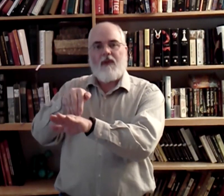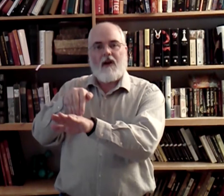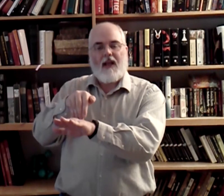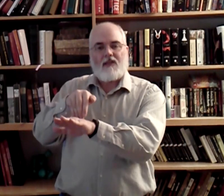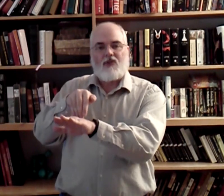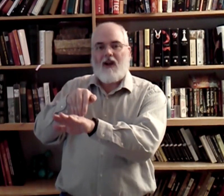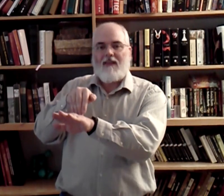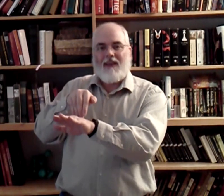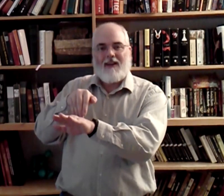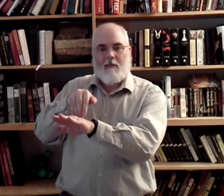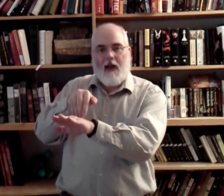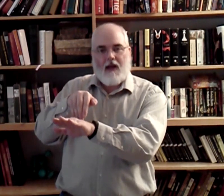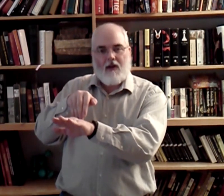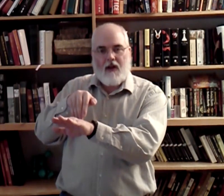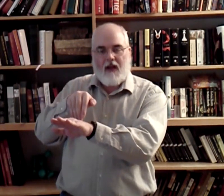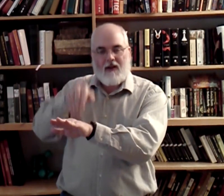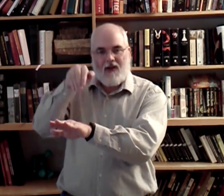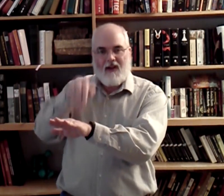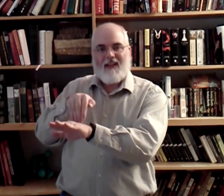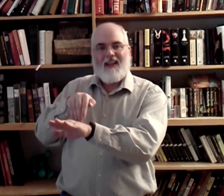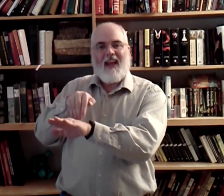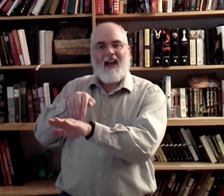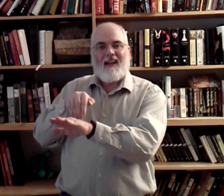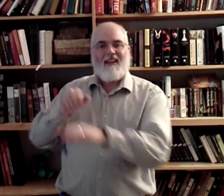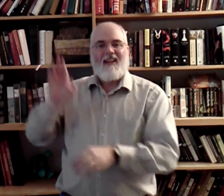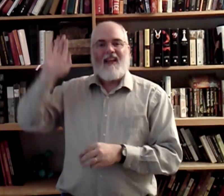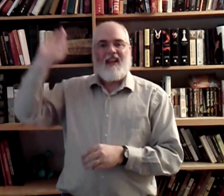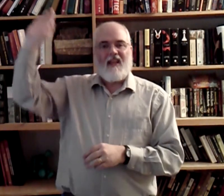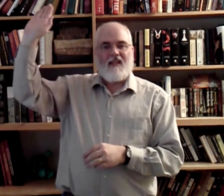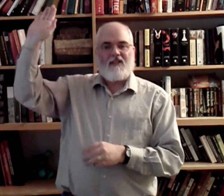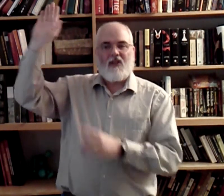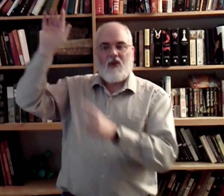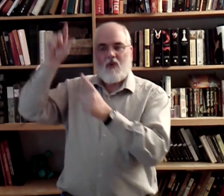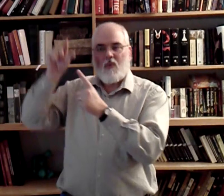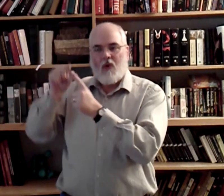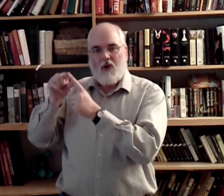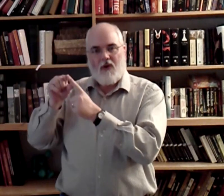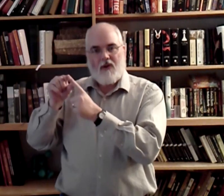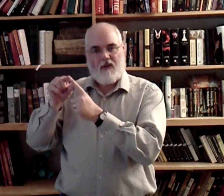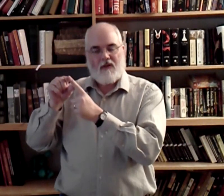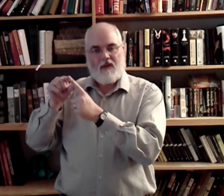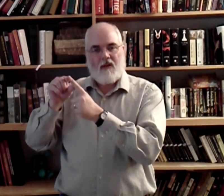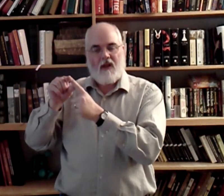fingernails driving into the back of your hand. Alright? At. His. Word. Okay?